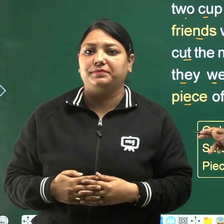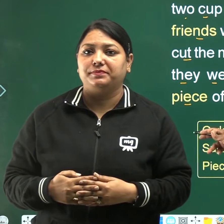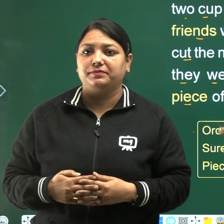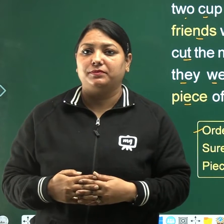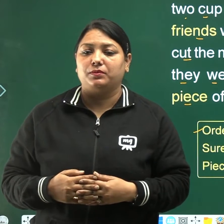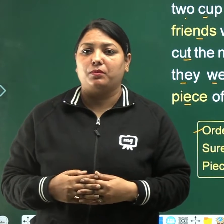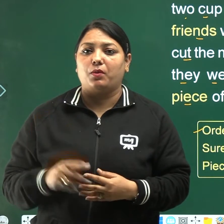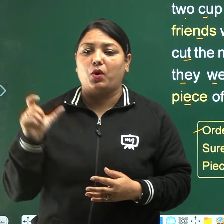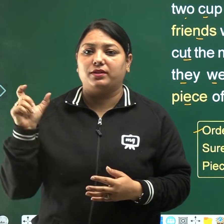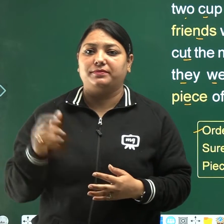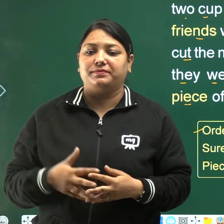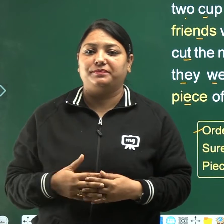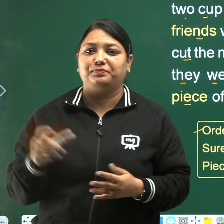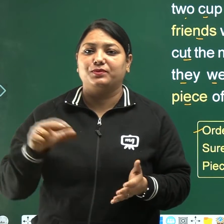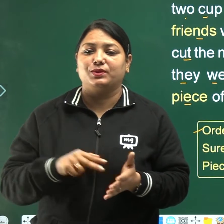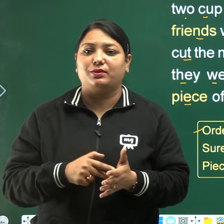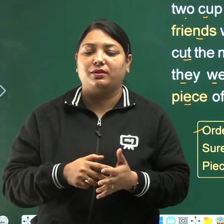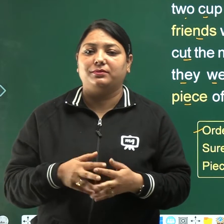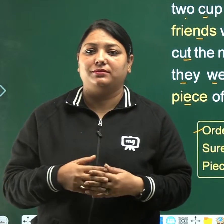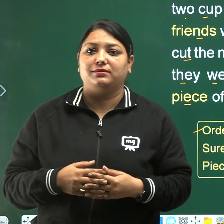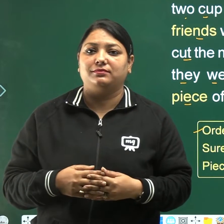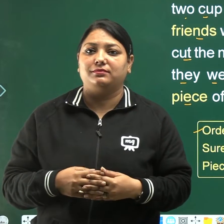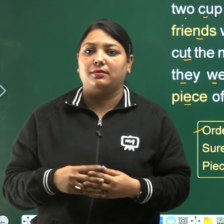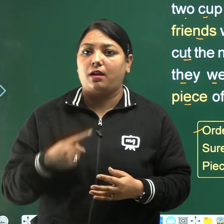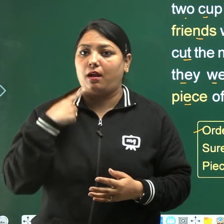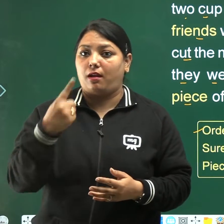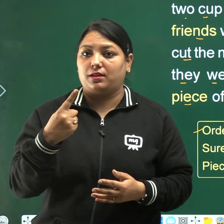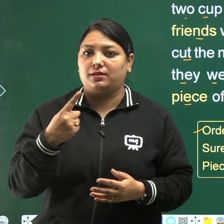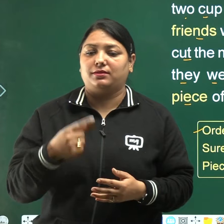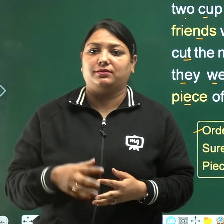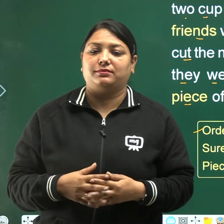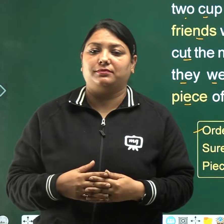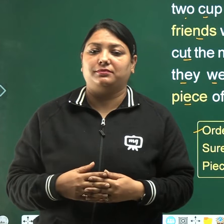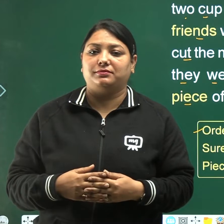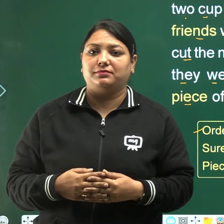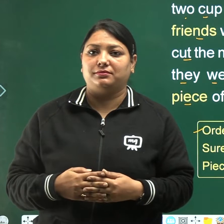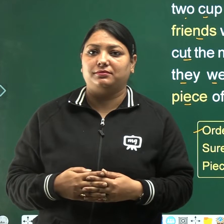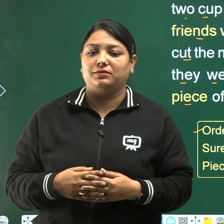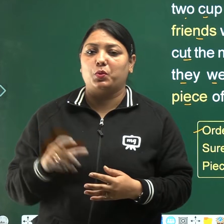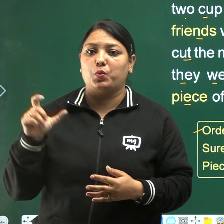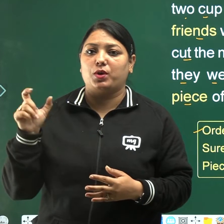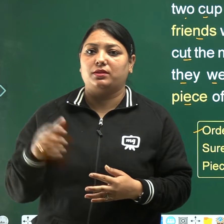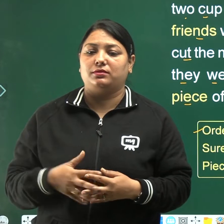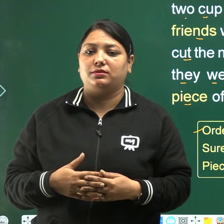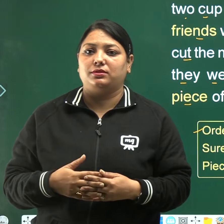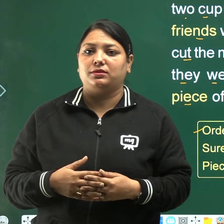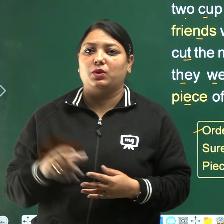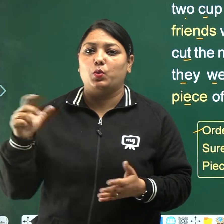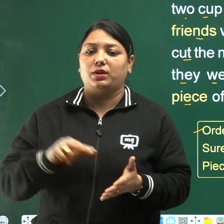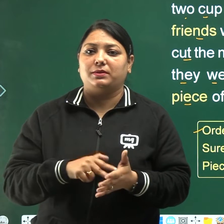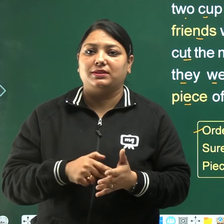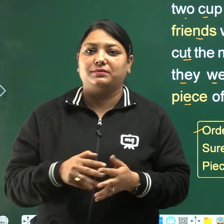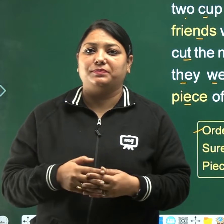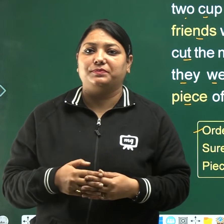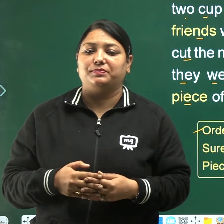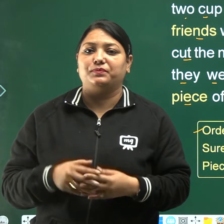order, order means ades dena, friend, friend means